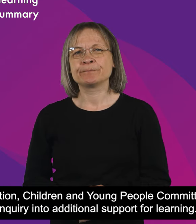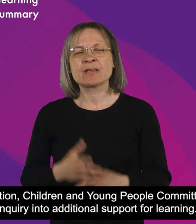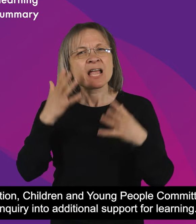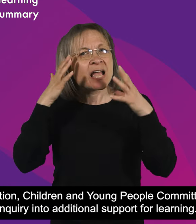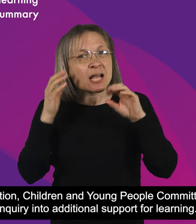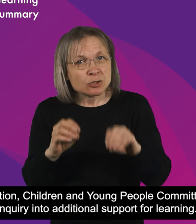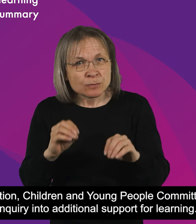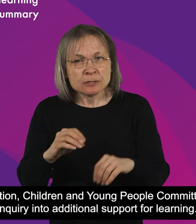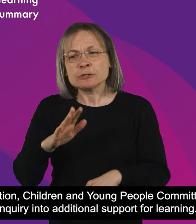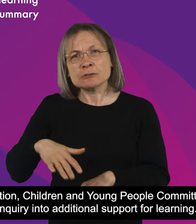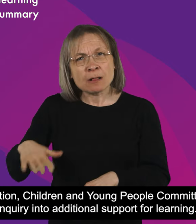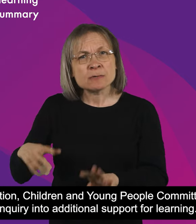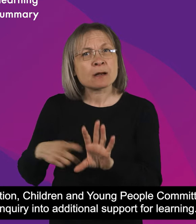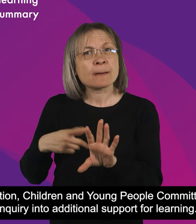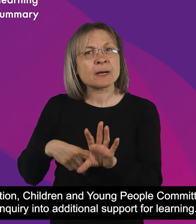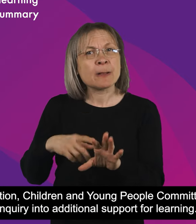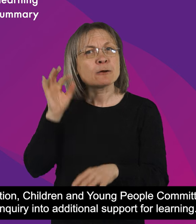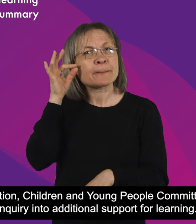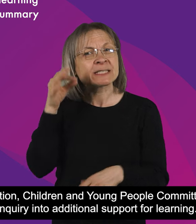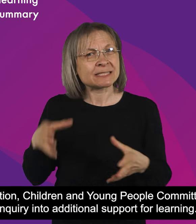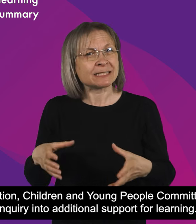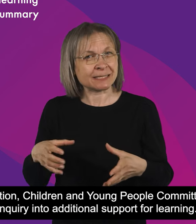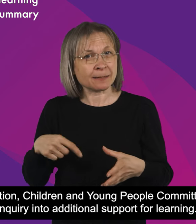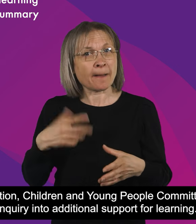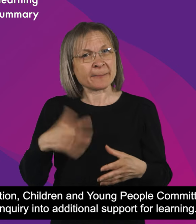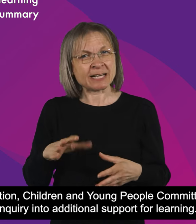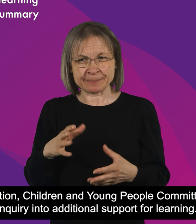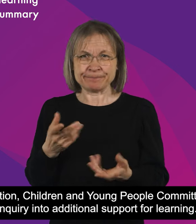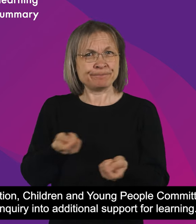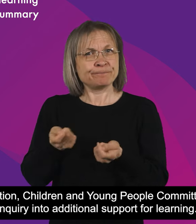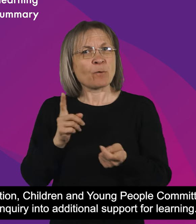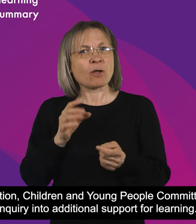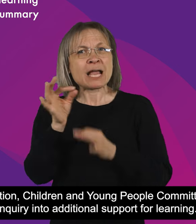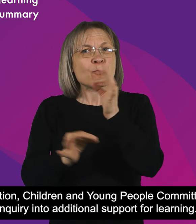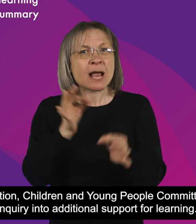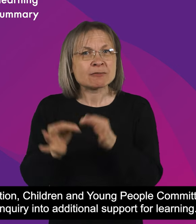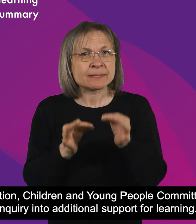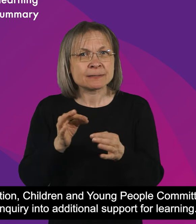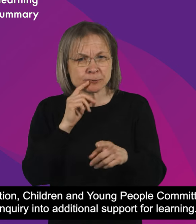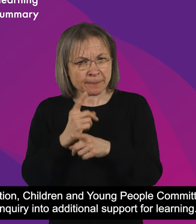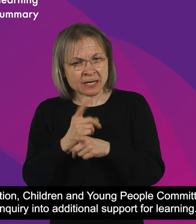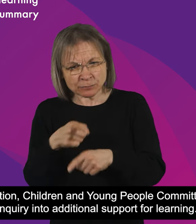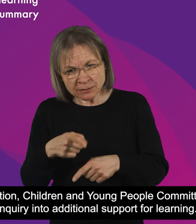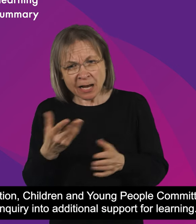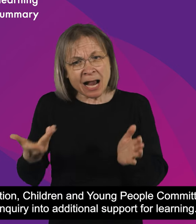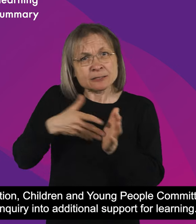The Education, Children and Young People Committee held an inquiry into Additional Support for Learning.